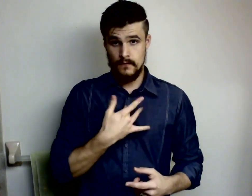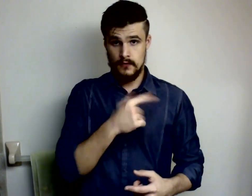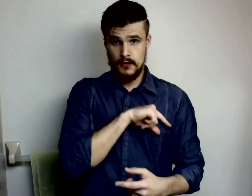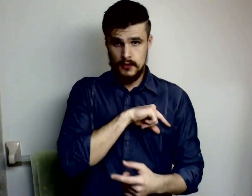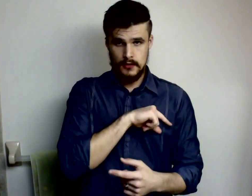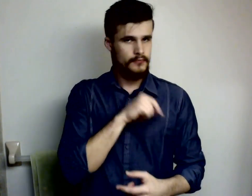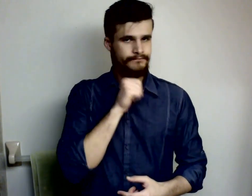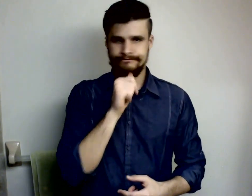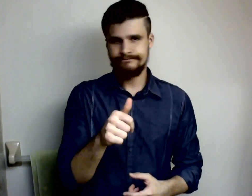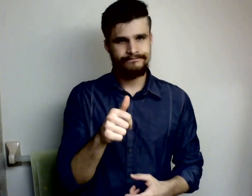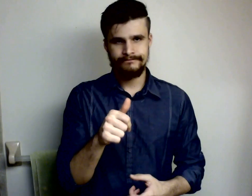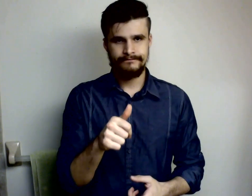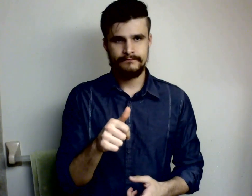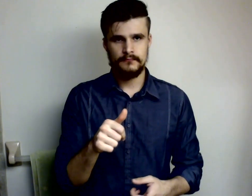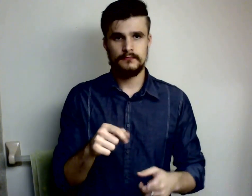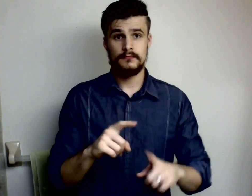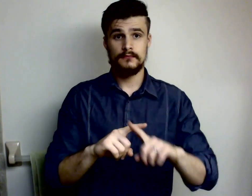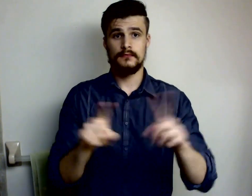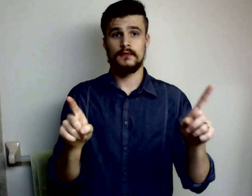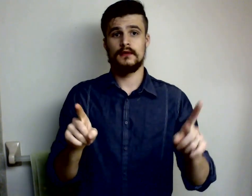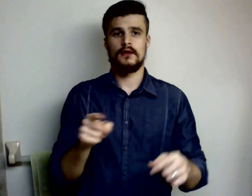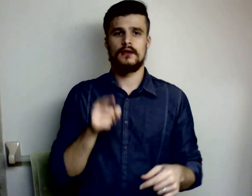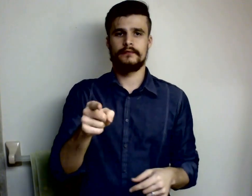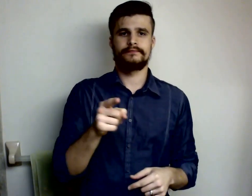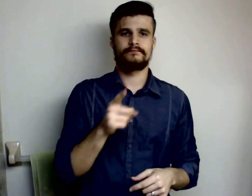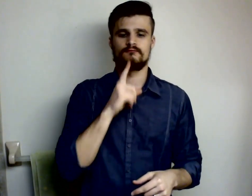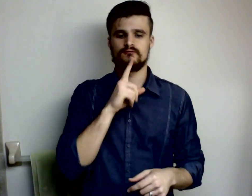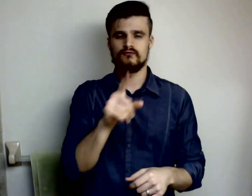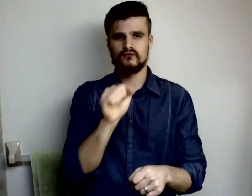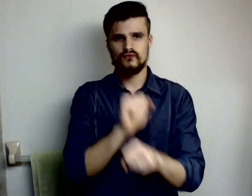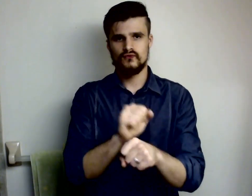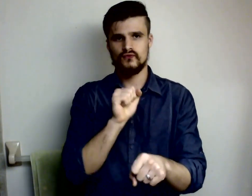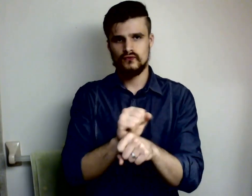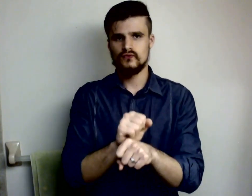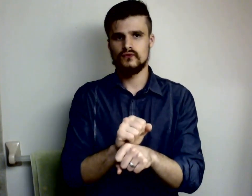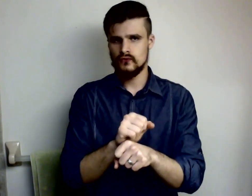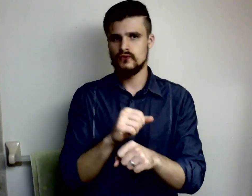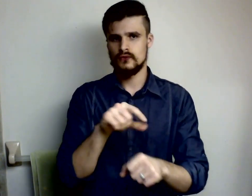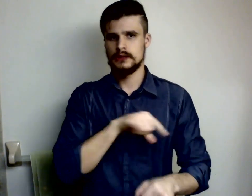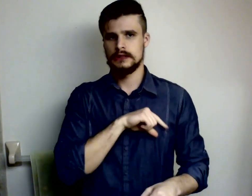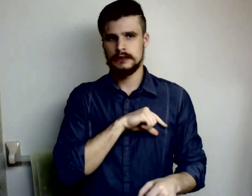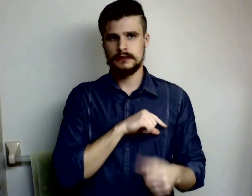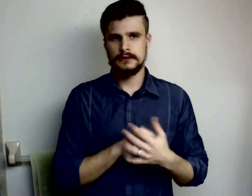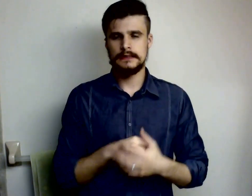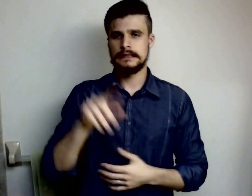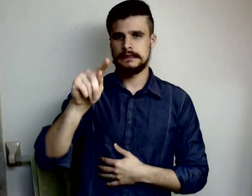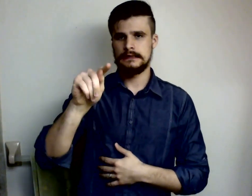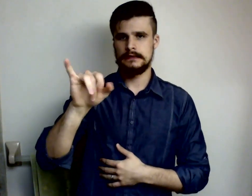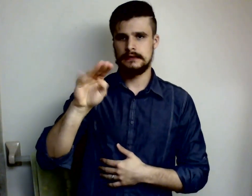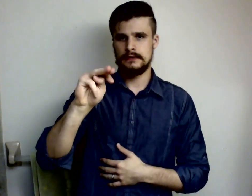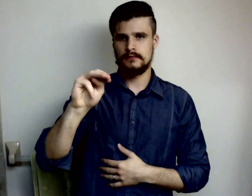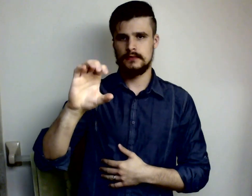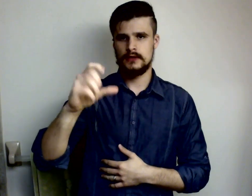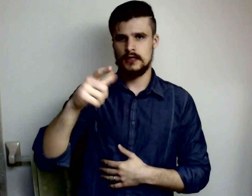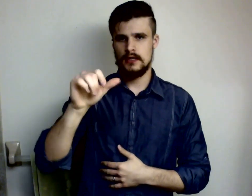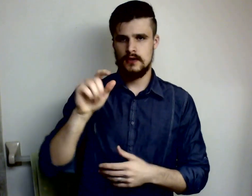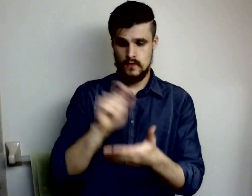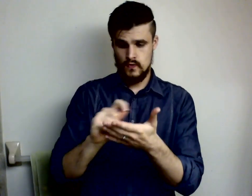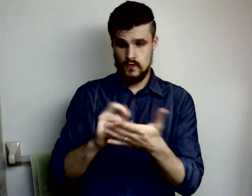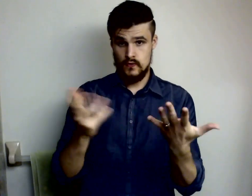they actually are guilty here's what tim chalice wrote guilt is the objective